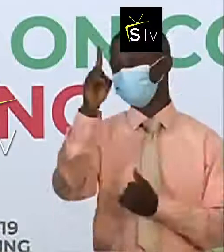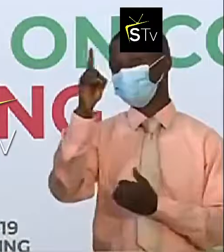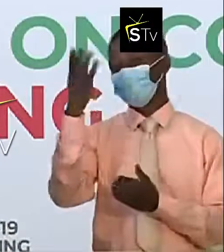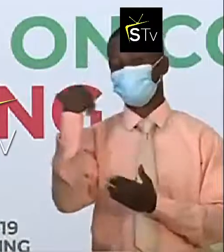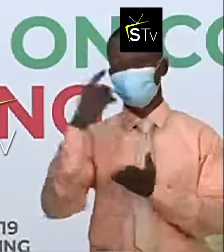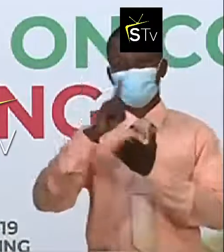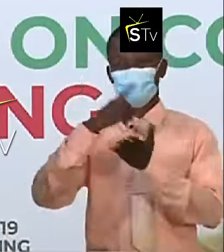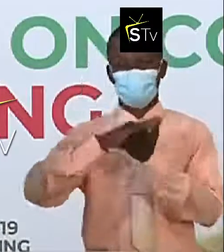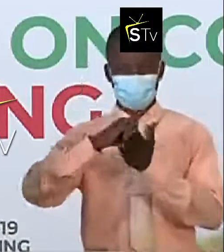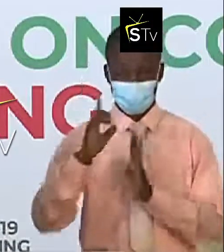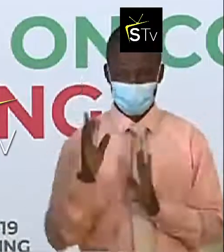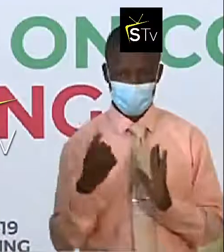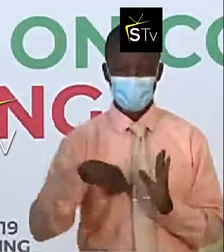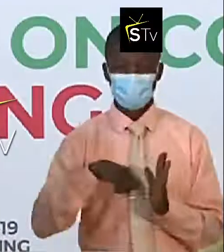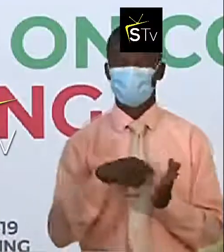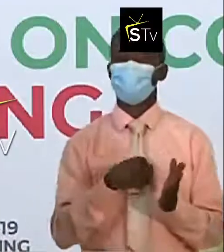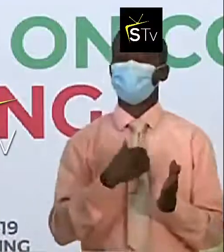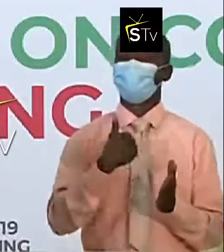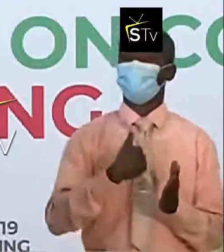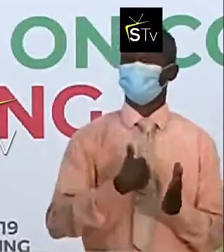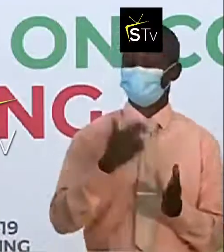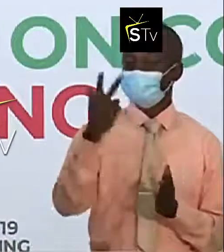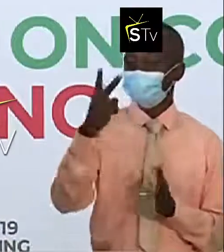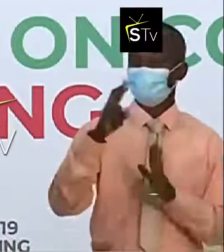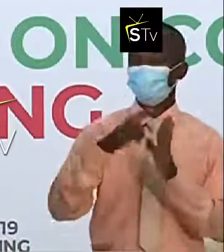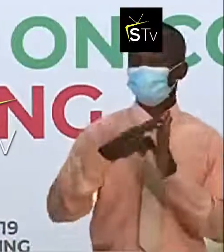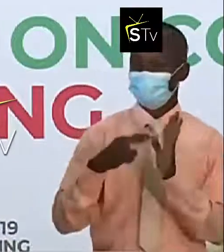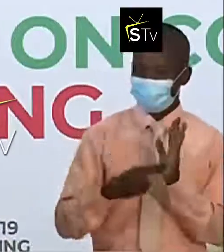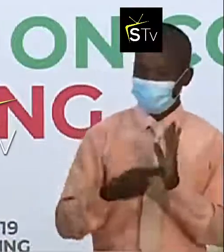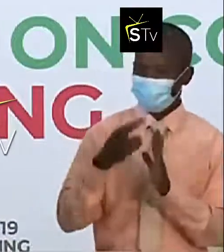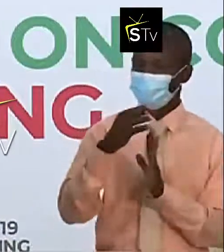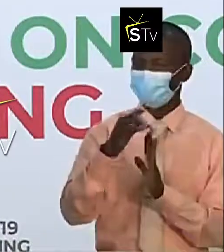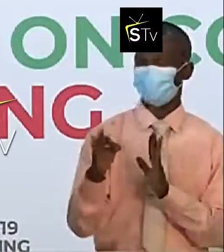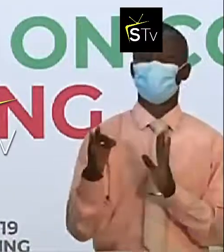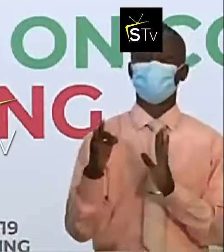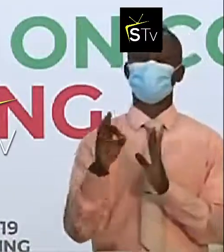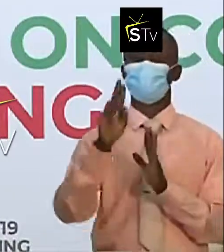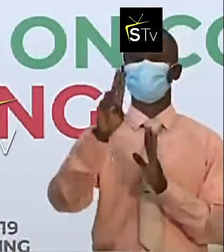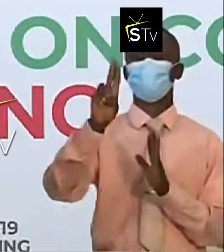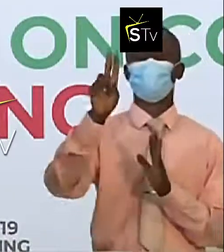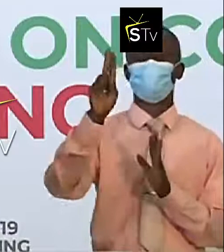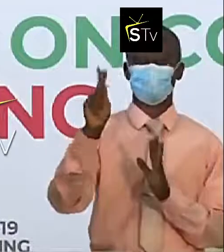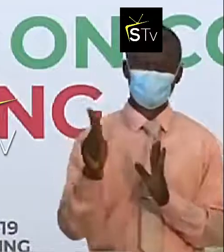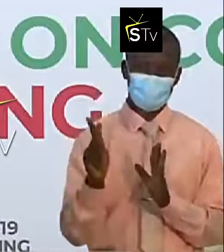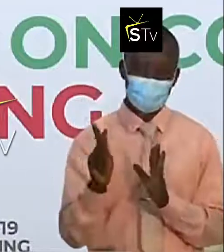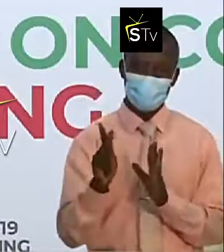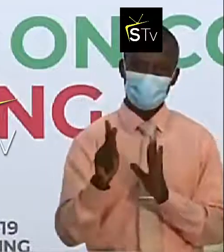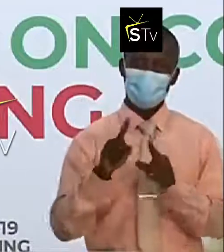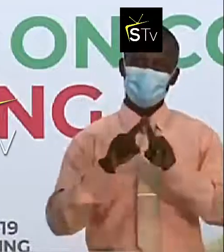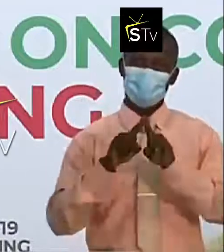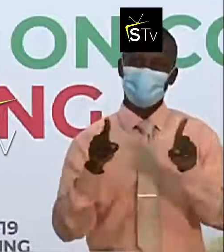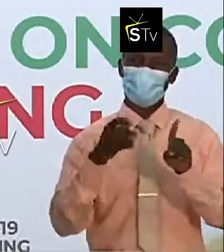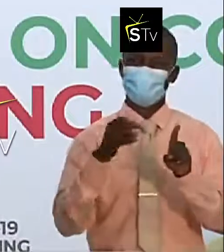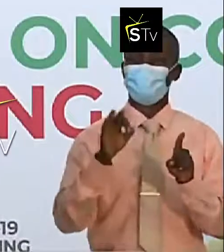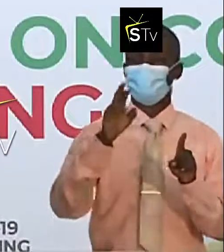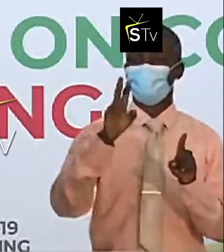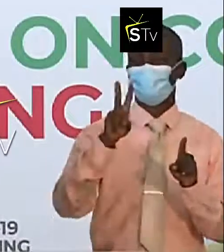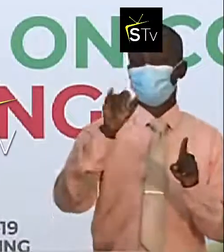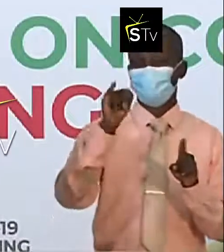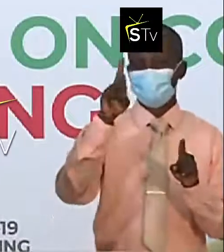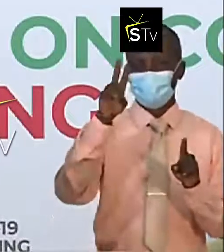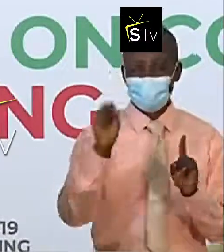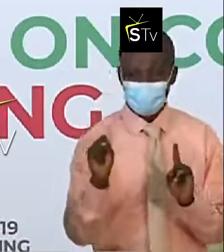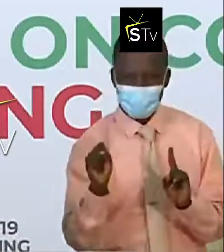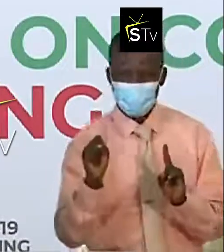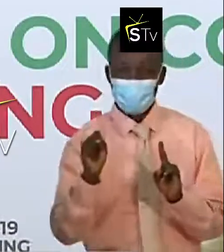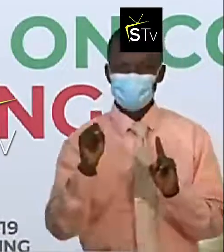week, we've had three reports of the UK variant of interest, the